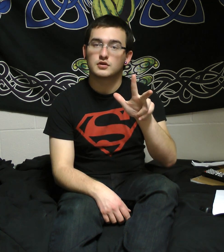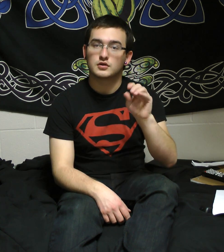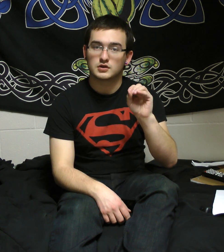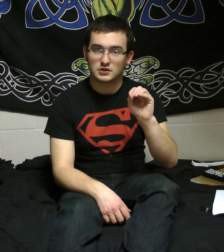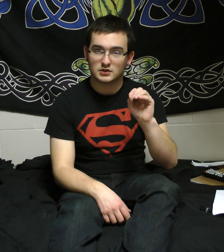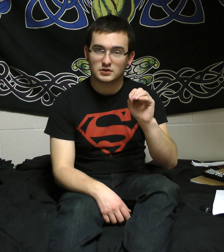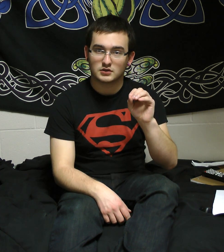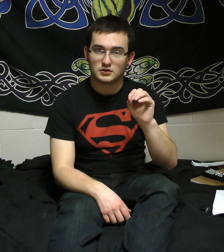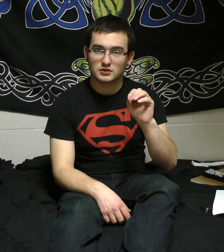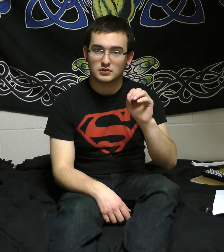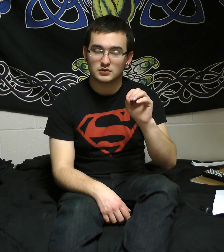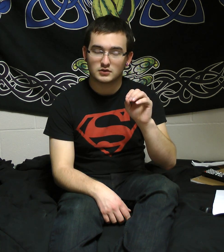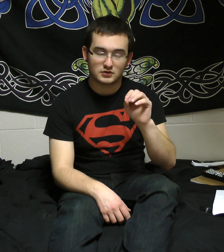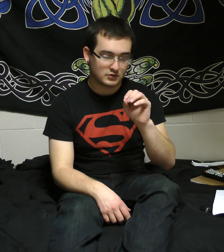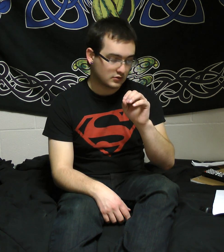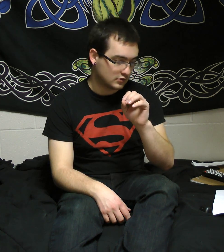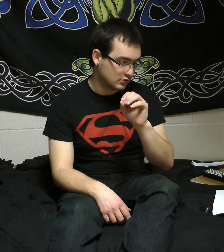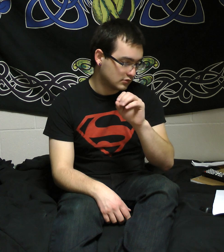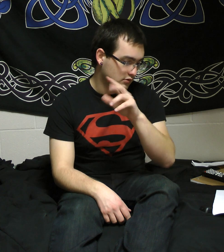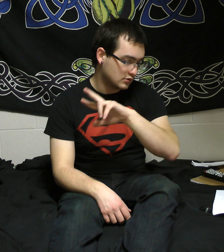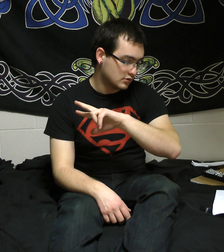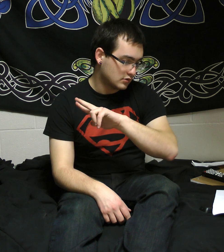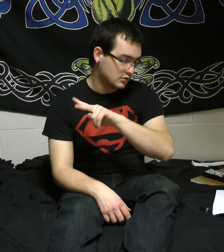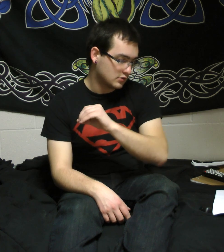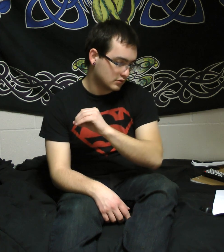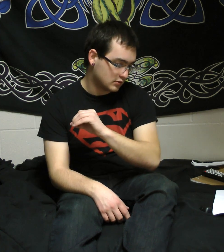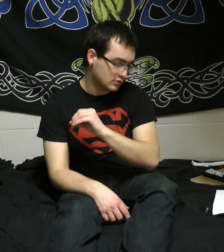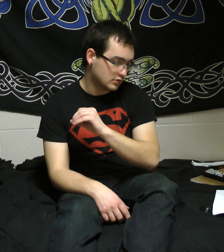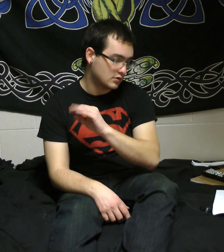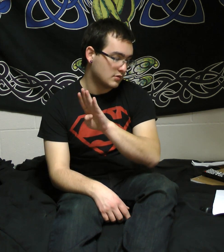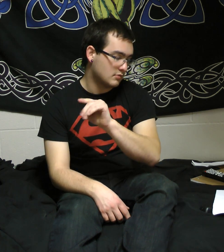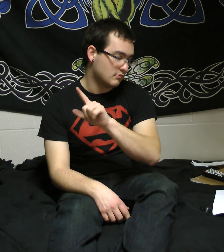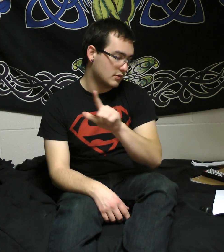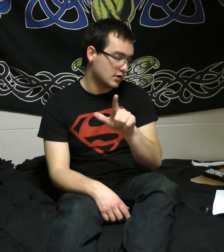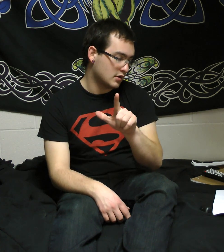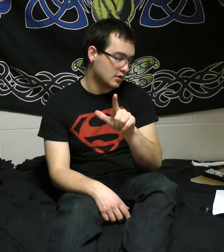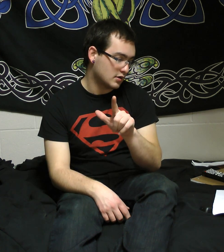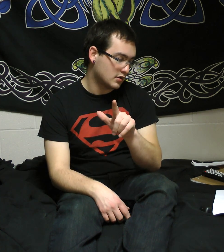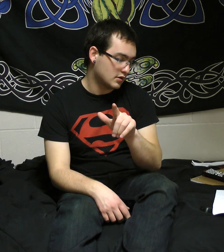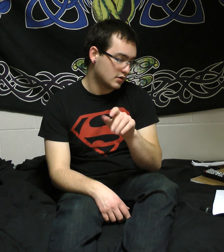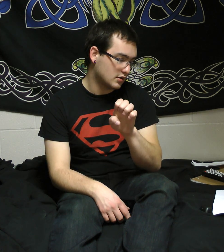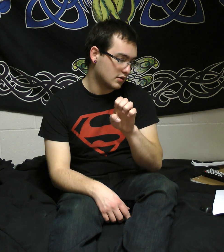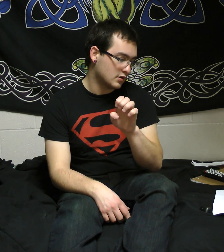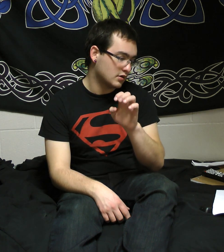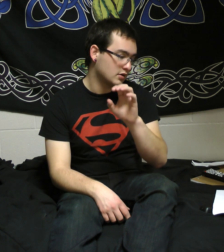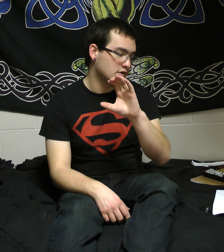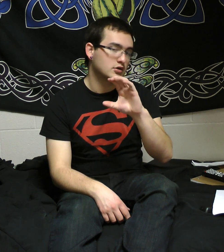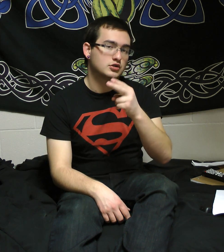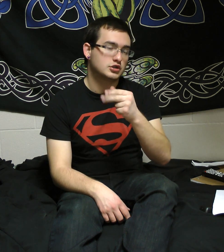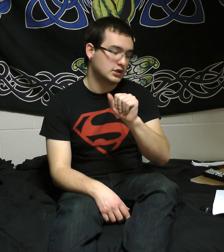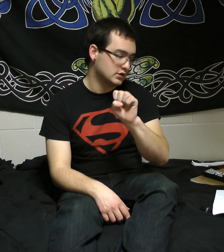If you're a shadow of whiskey, can't stop looking at the door